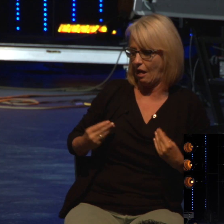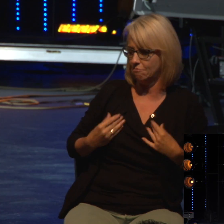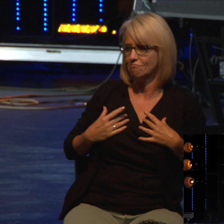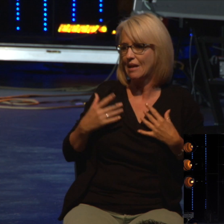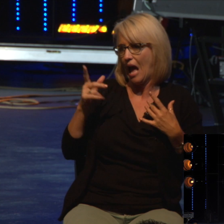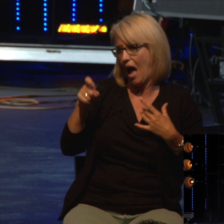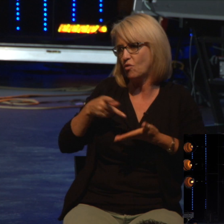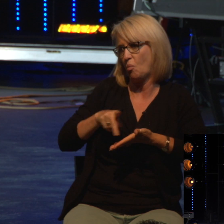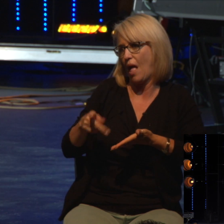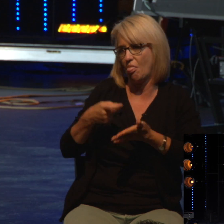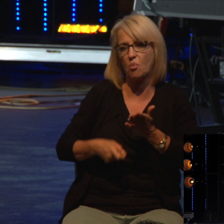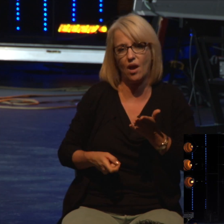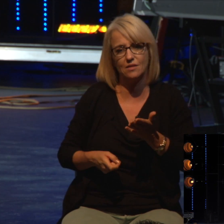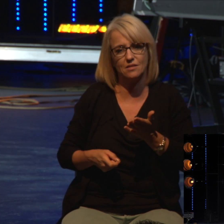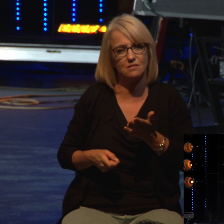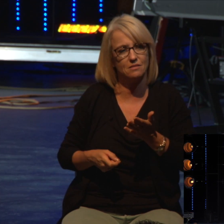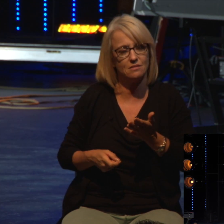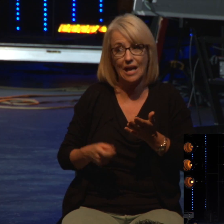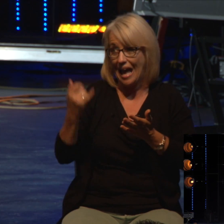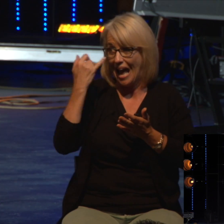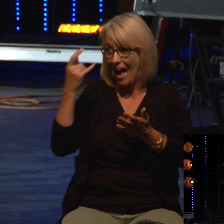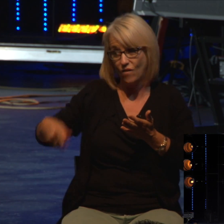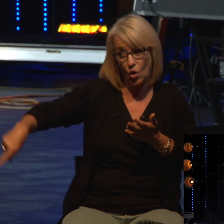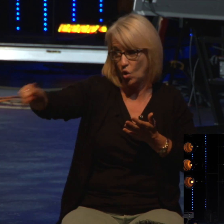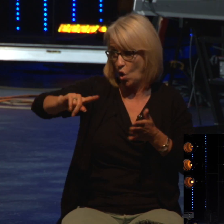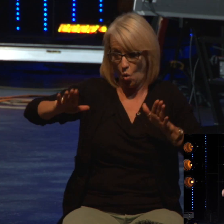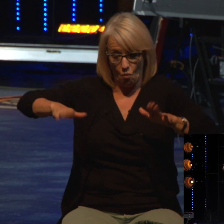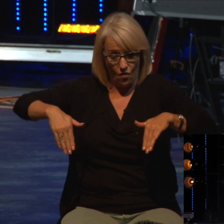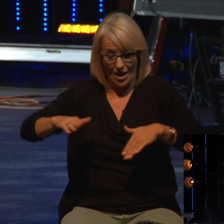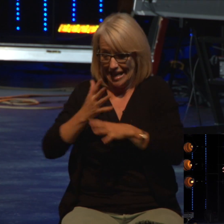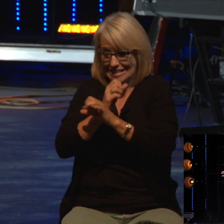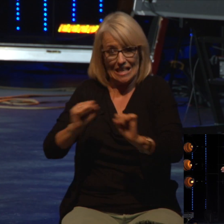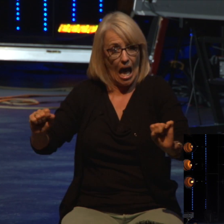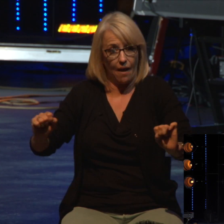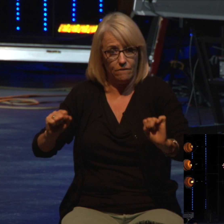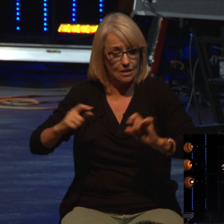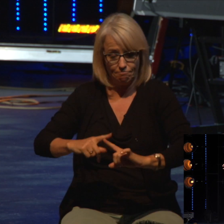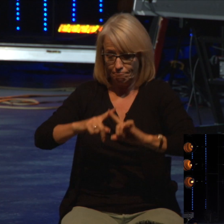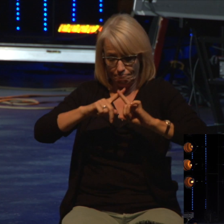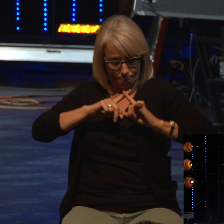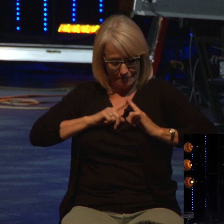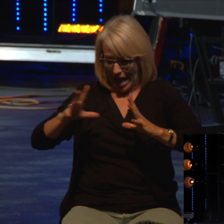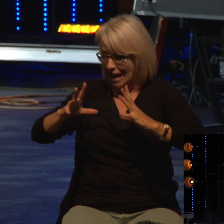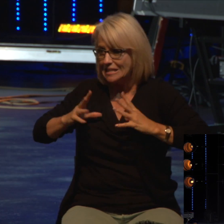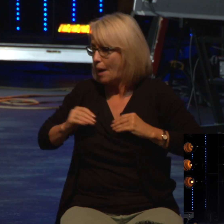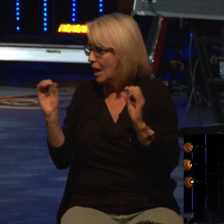But if you have not been saved by grace if you have not come to the place in life where you realize